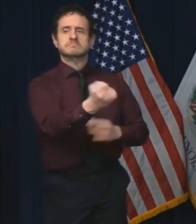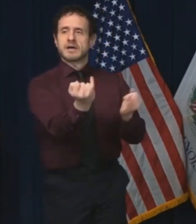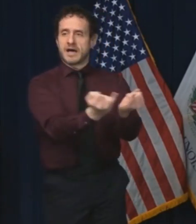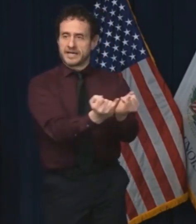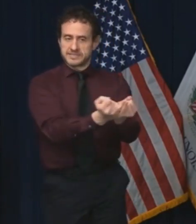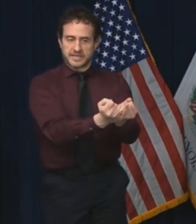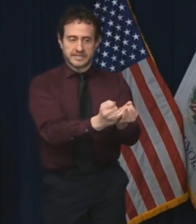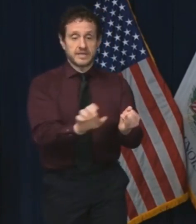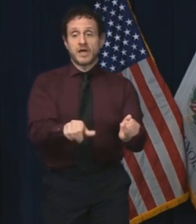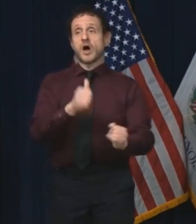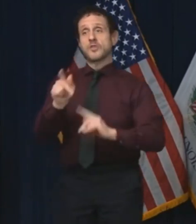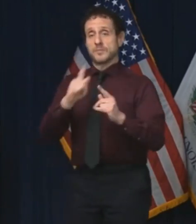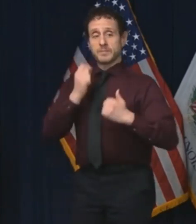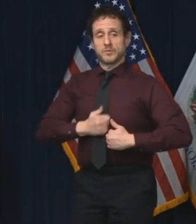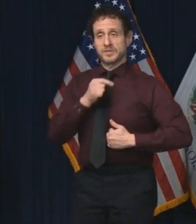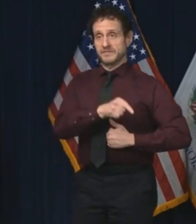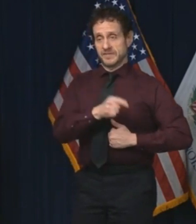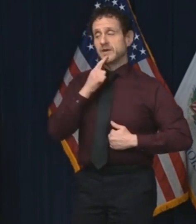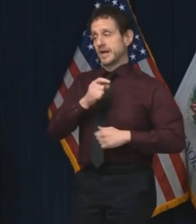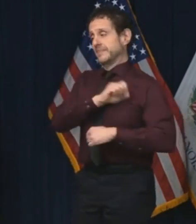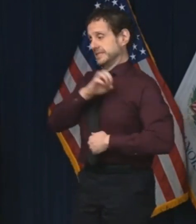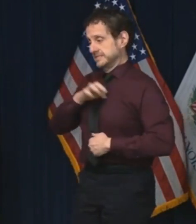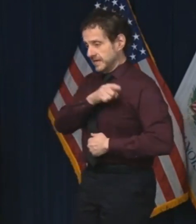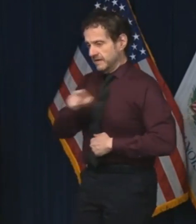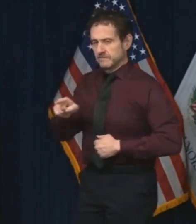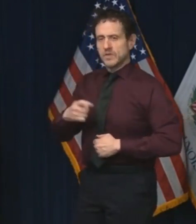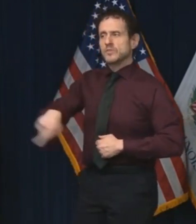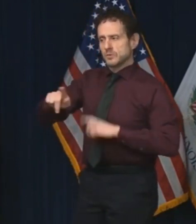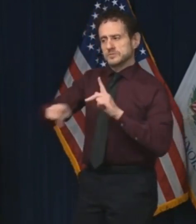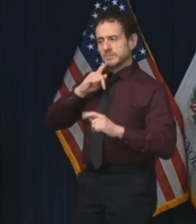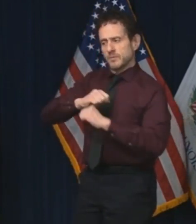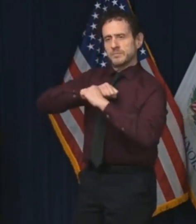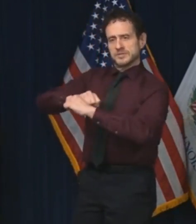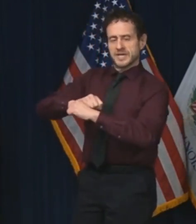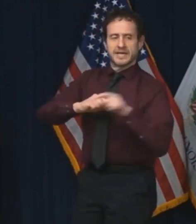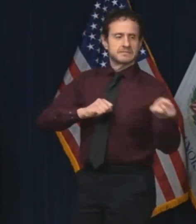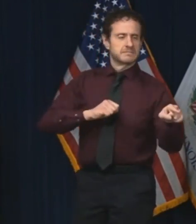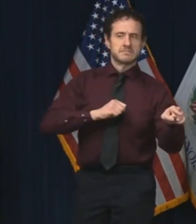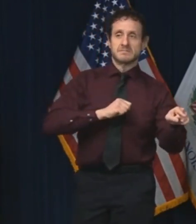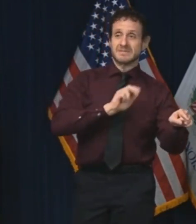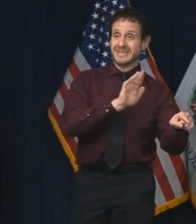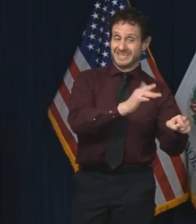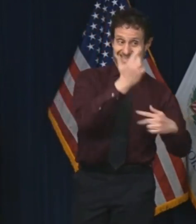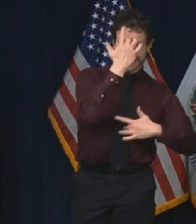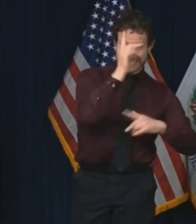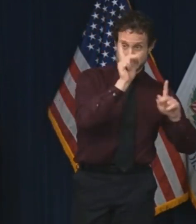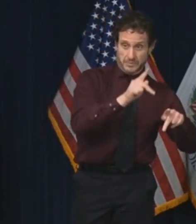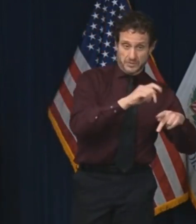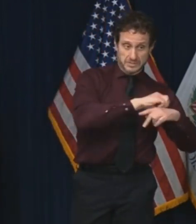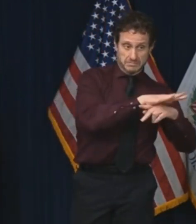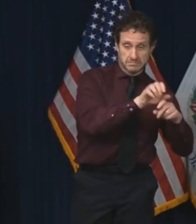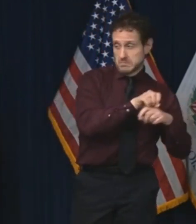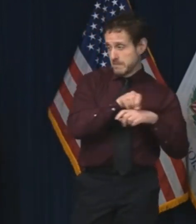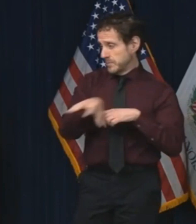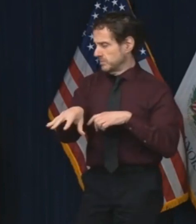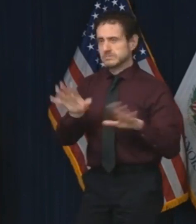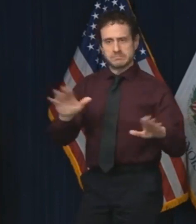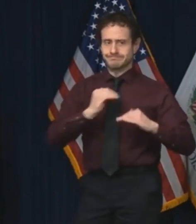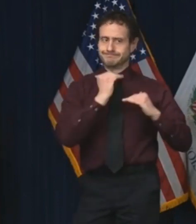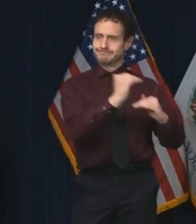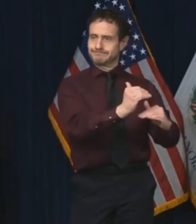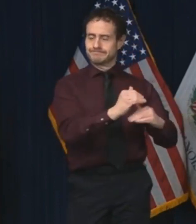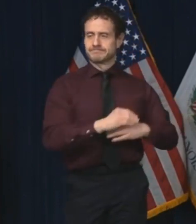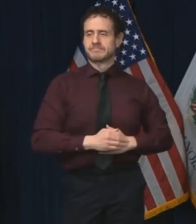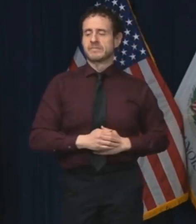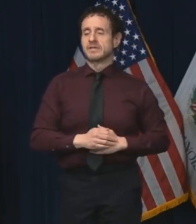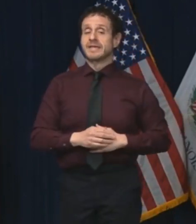and our staff from transmittal. As we move forward, we are encouraging everyone to video chat,